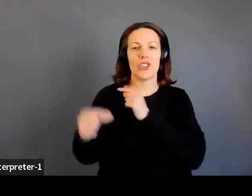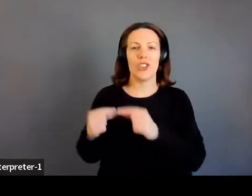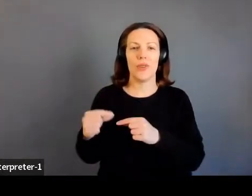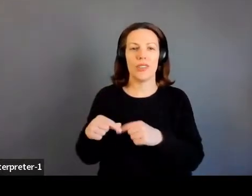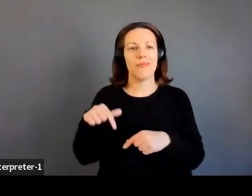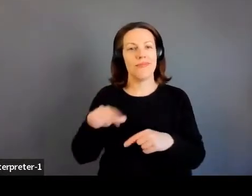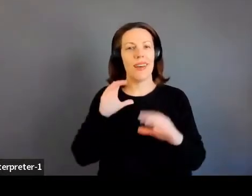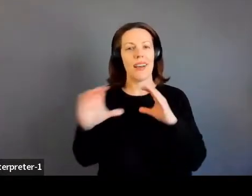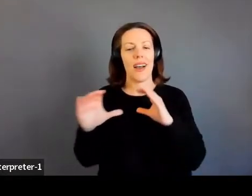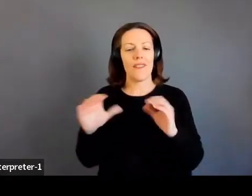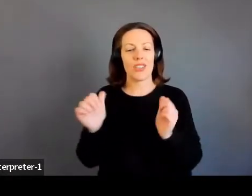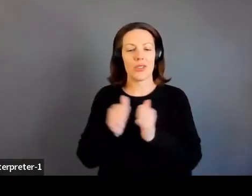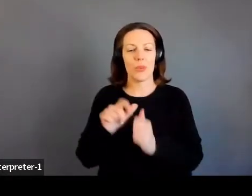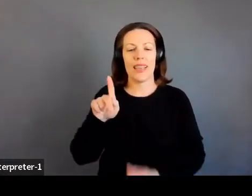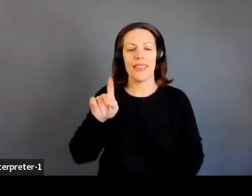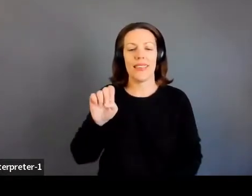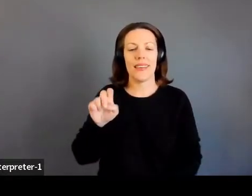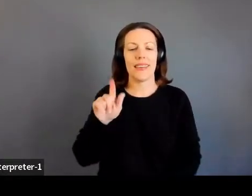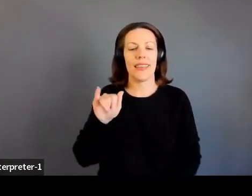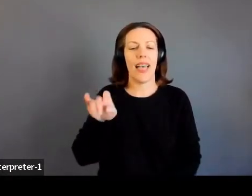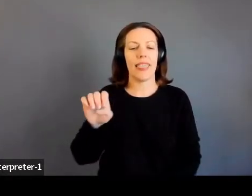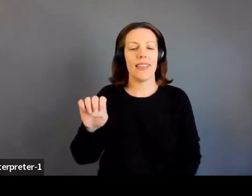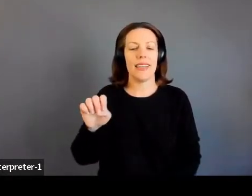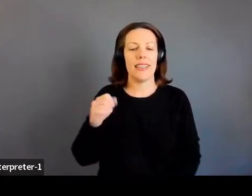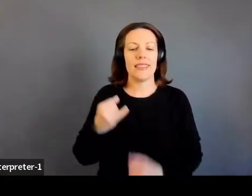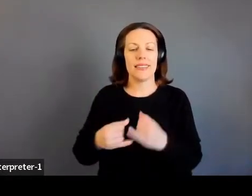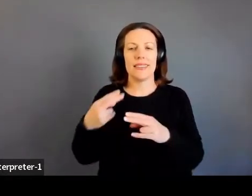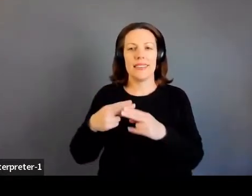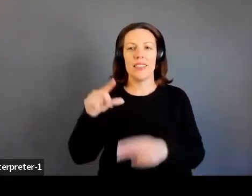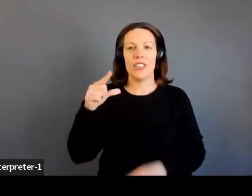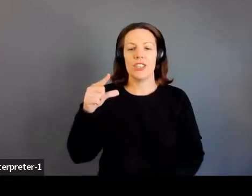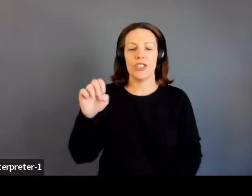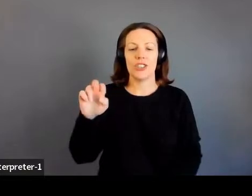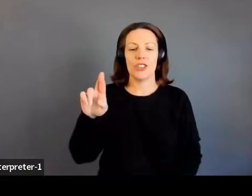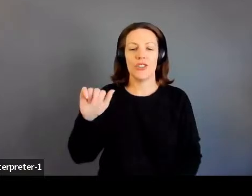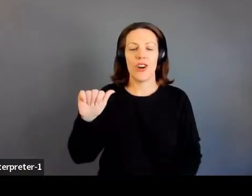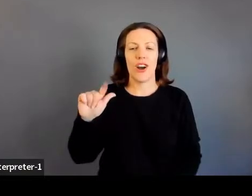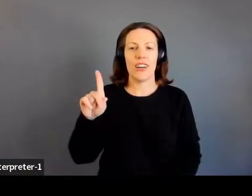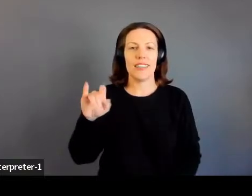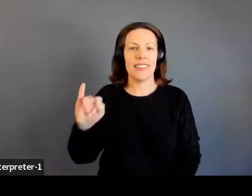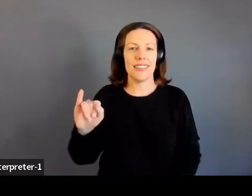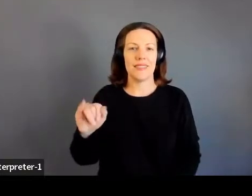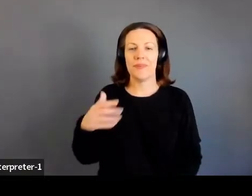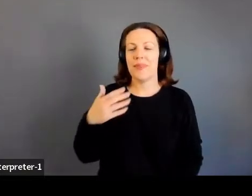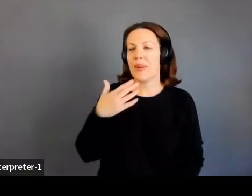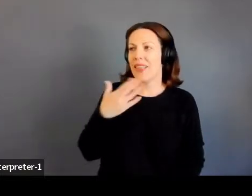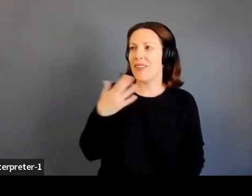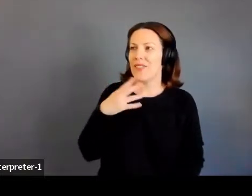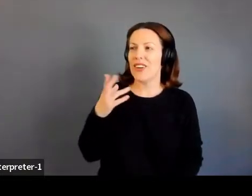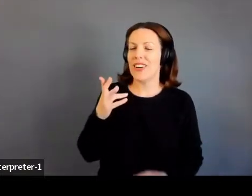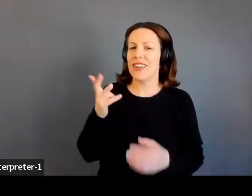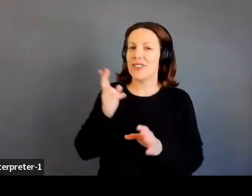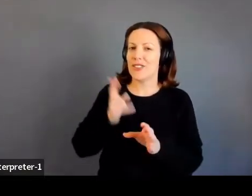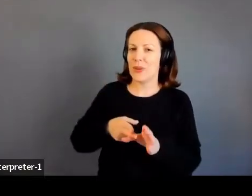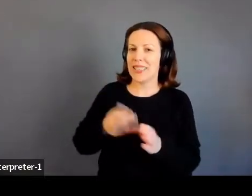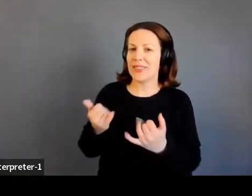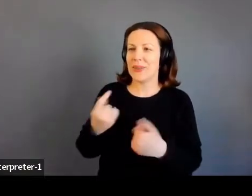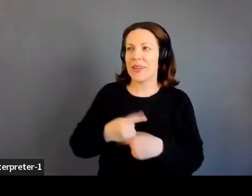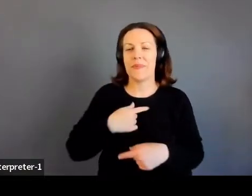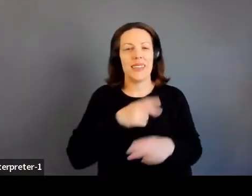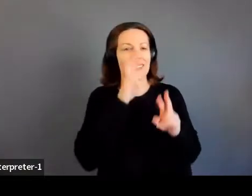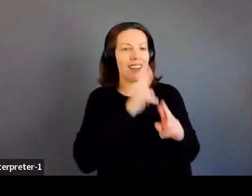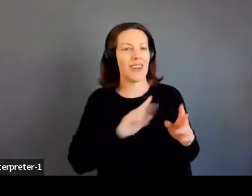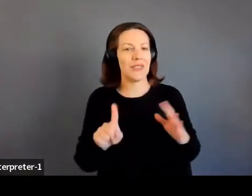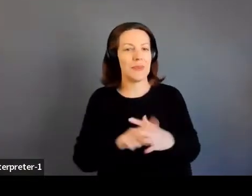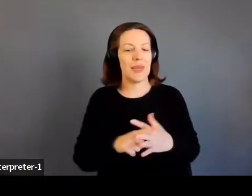with Kelly Girardi. Thank you so much for having me. It's an honor to be here. Thank you for joining us today. My name is